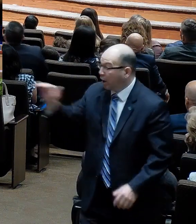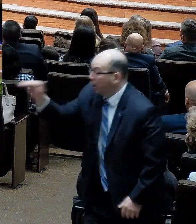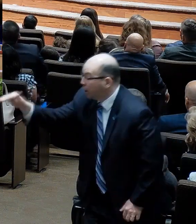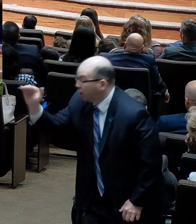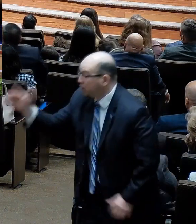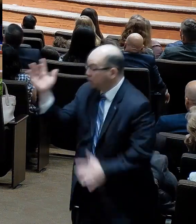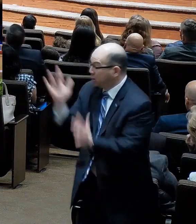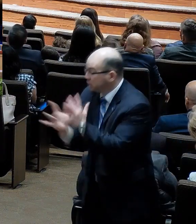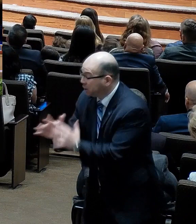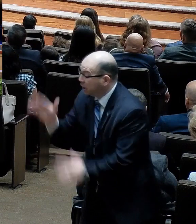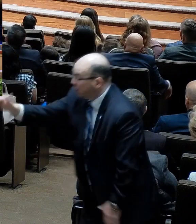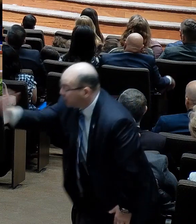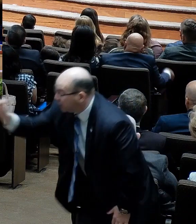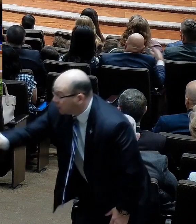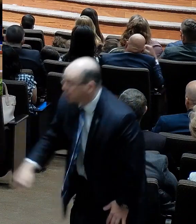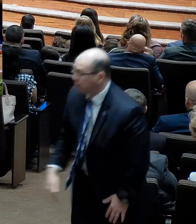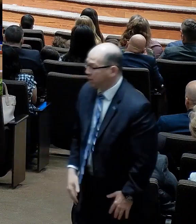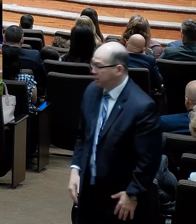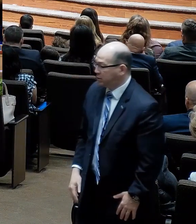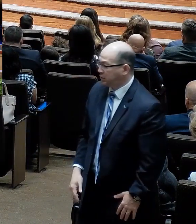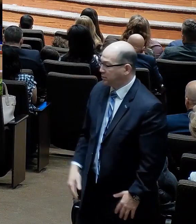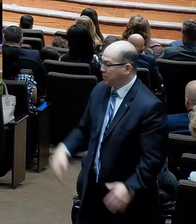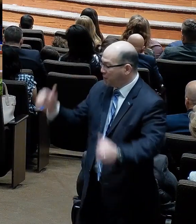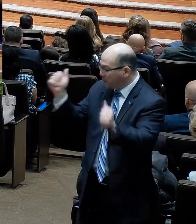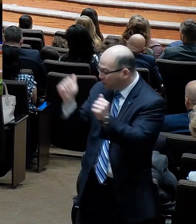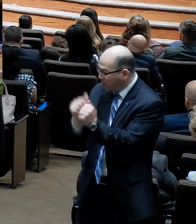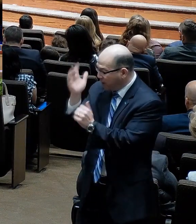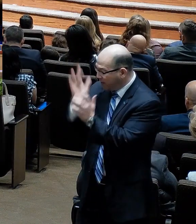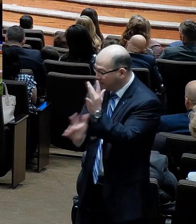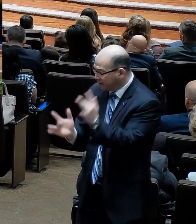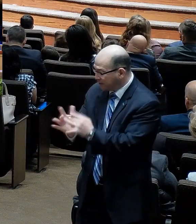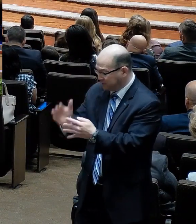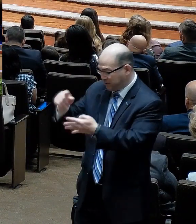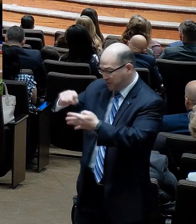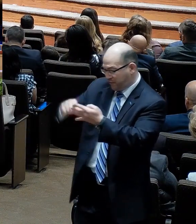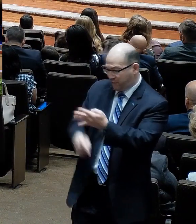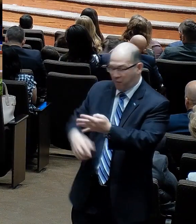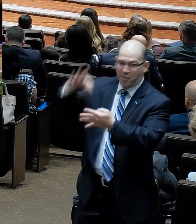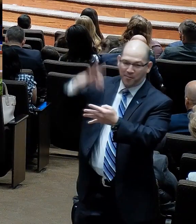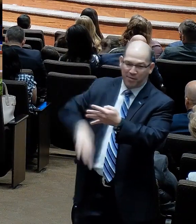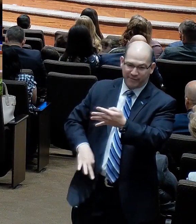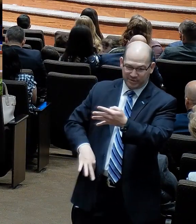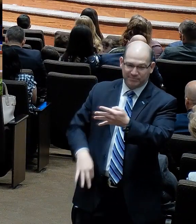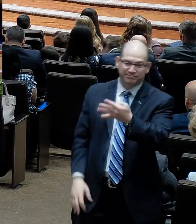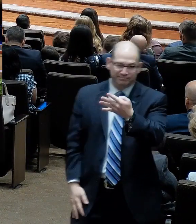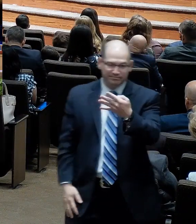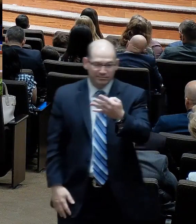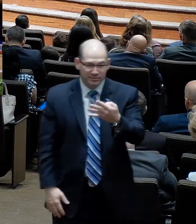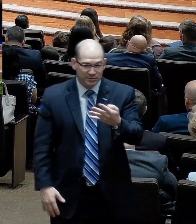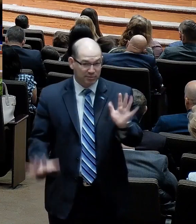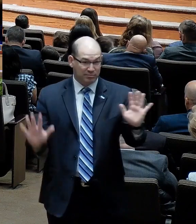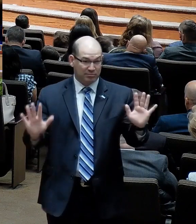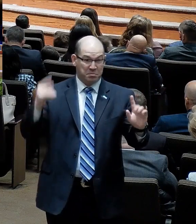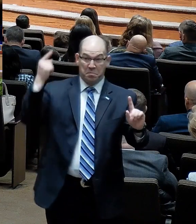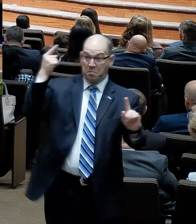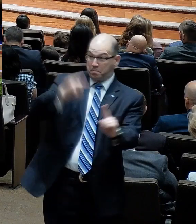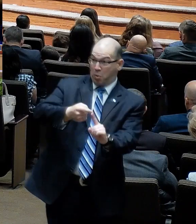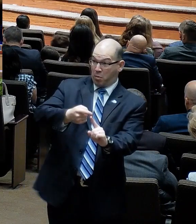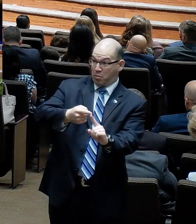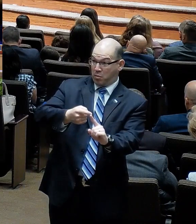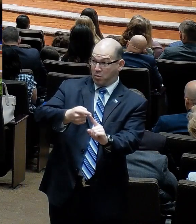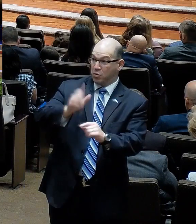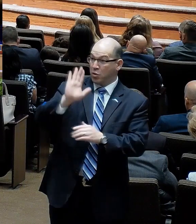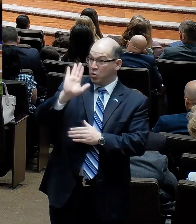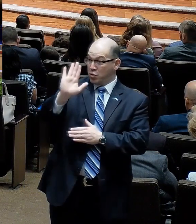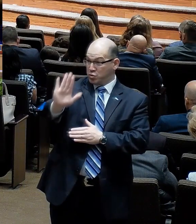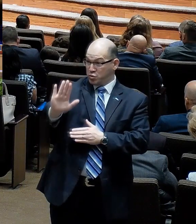turn away from him. So my challenge to you tonight is simple. This is not a real impressive conference message, but I hope it's a helpful pastoral message to